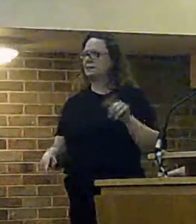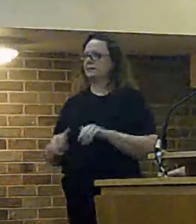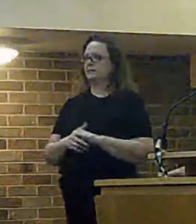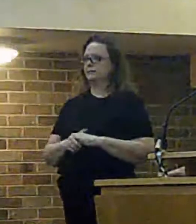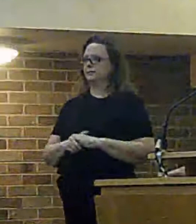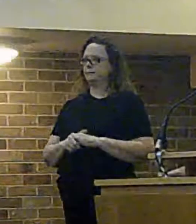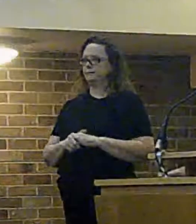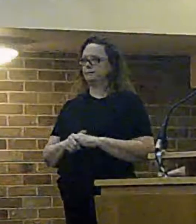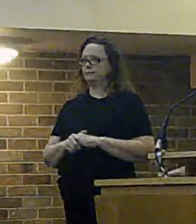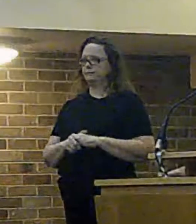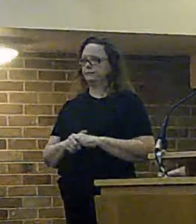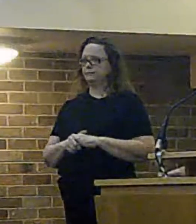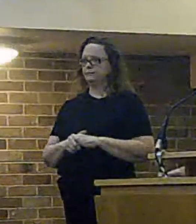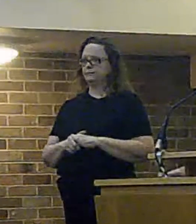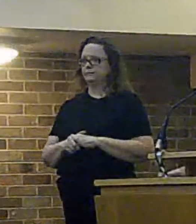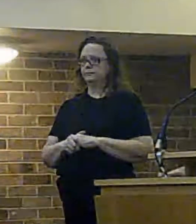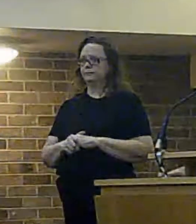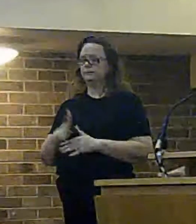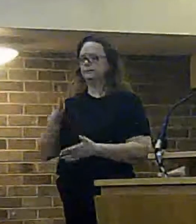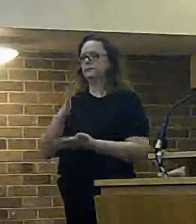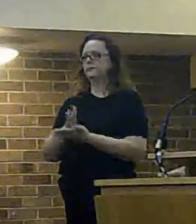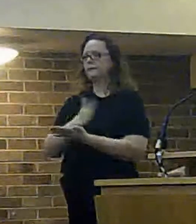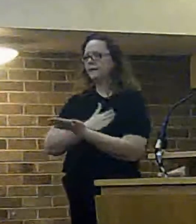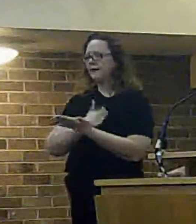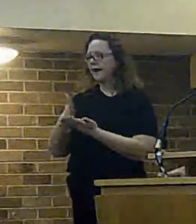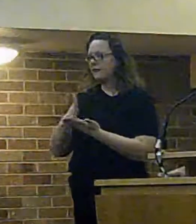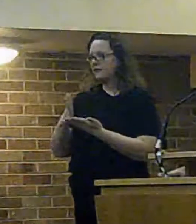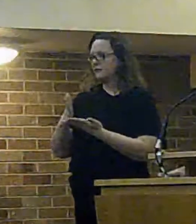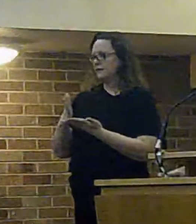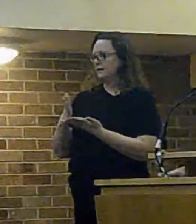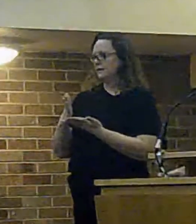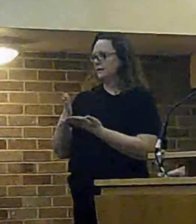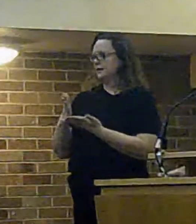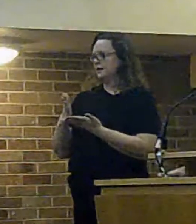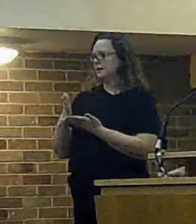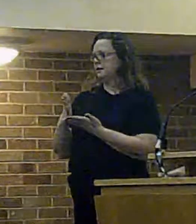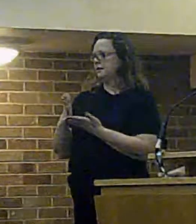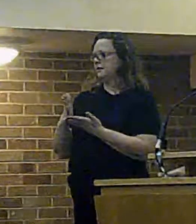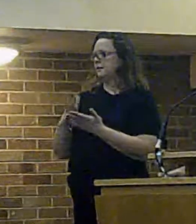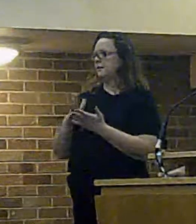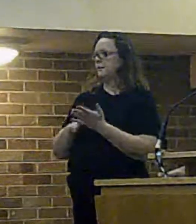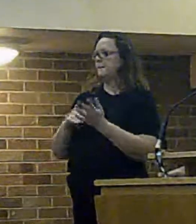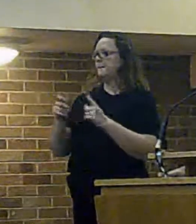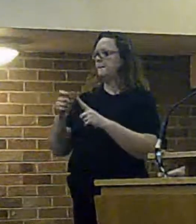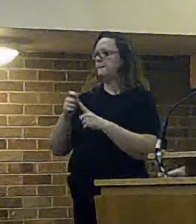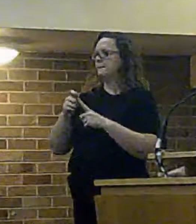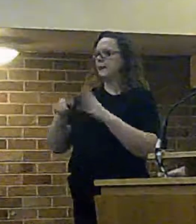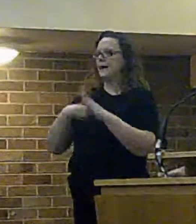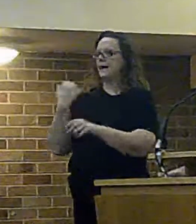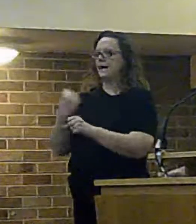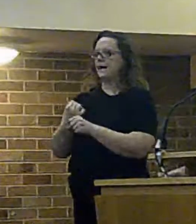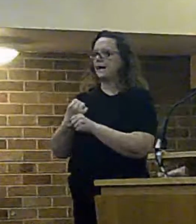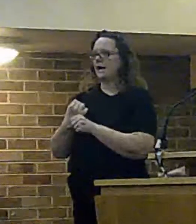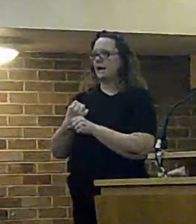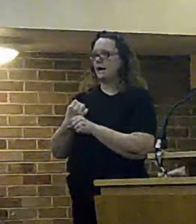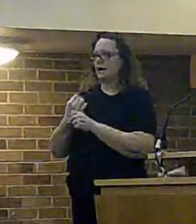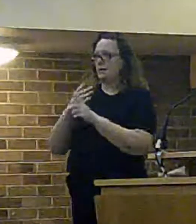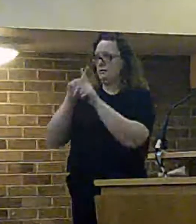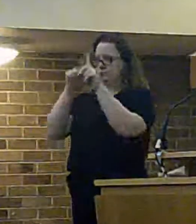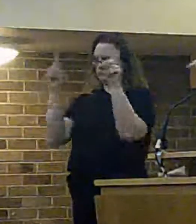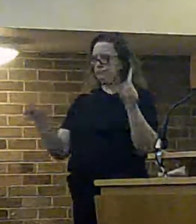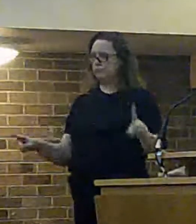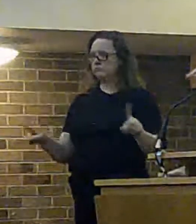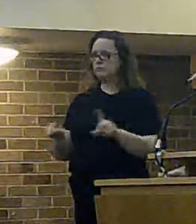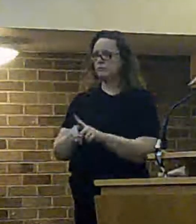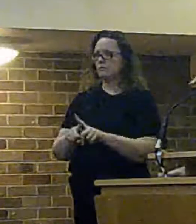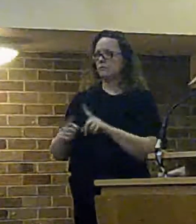as well the for the for absolute clarity the mapping that we've done is based on incidents where the response was from station so